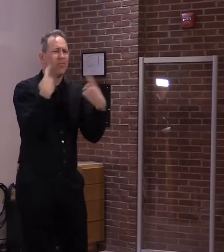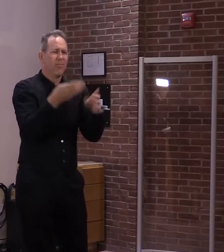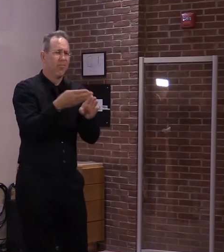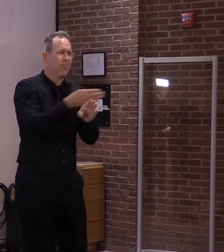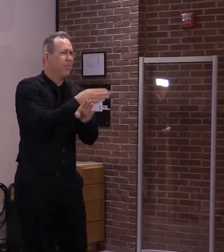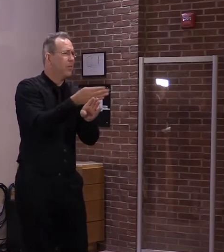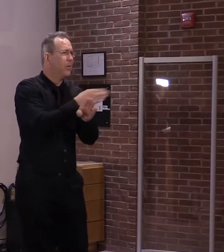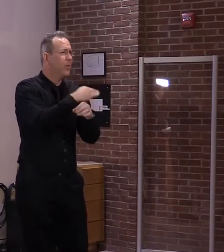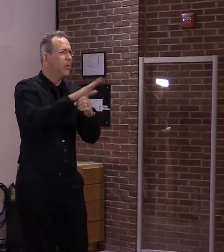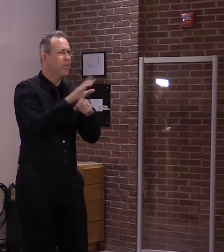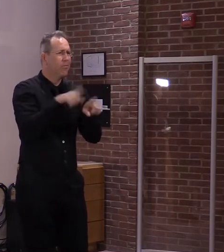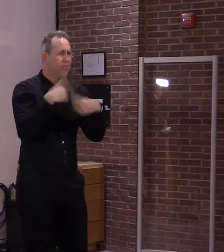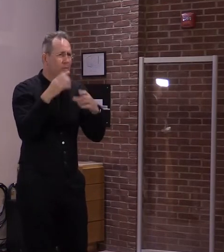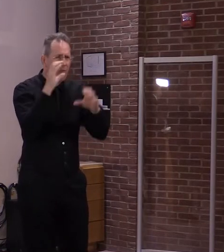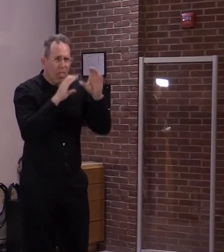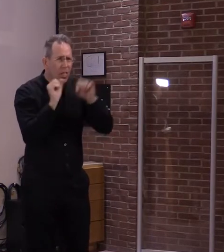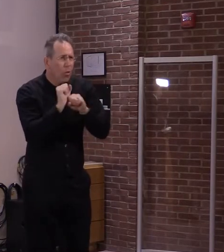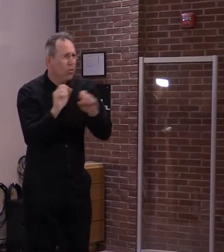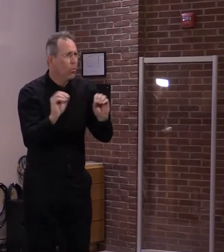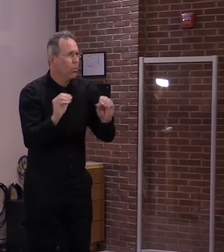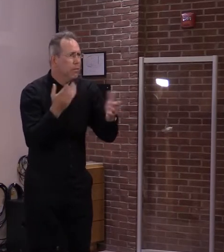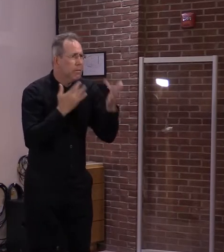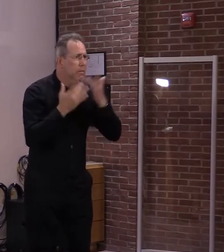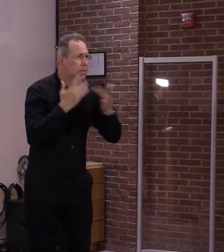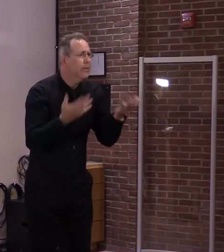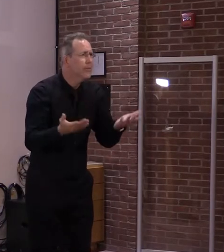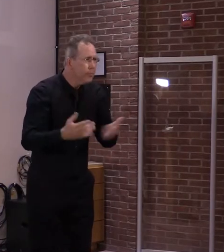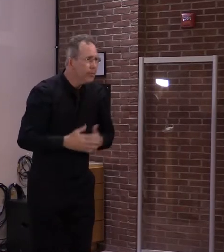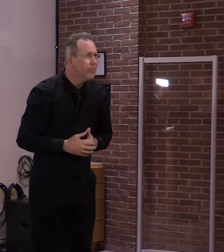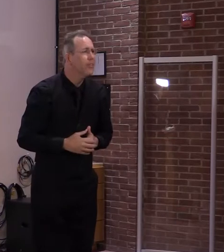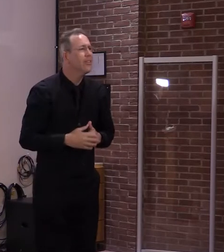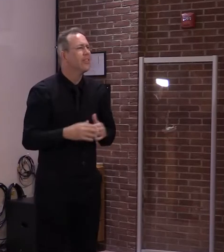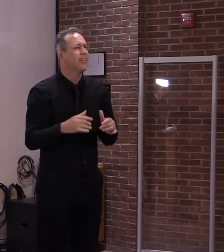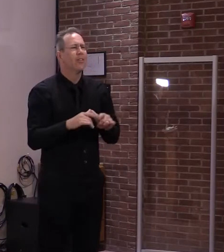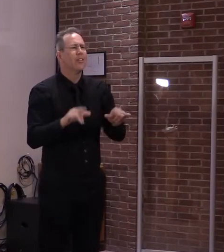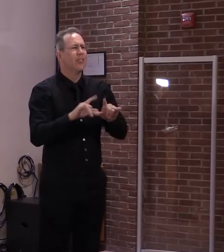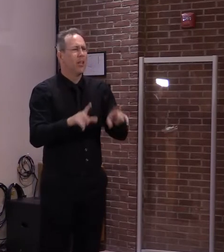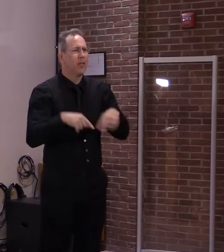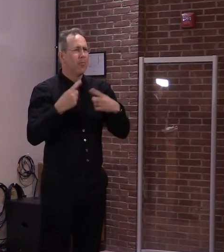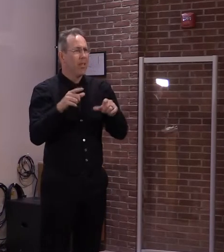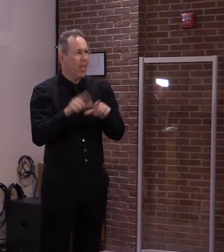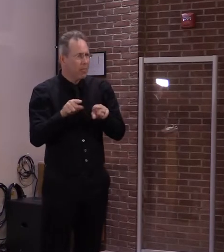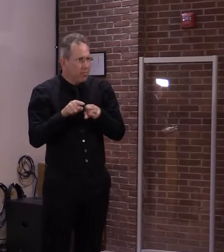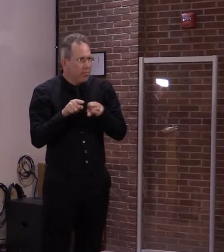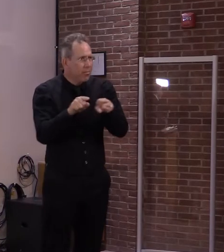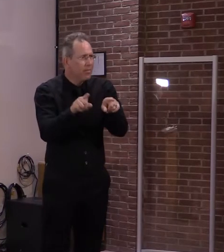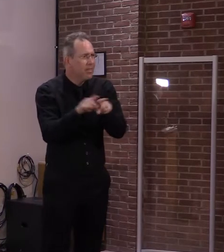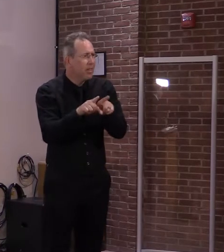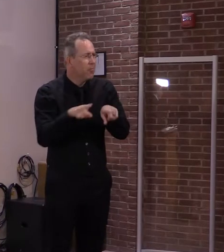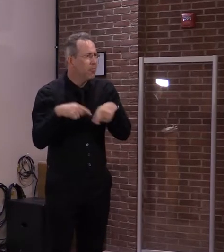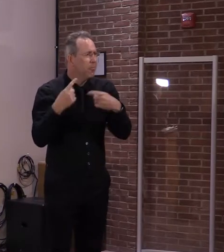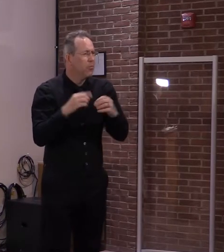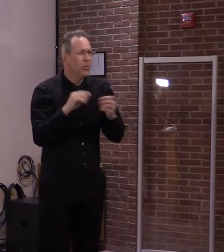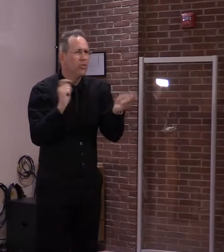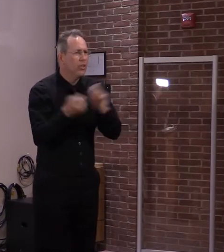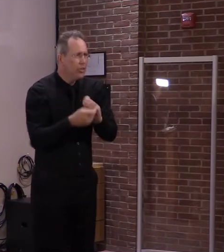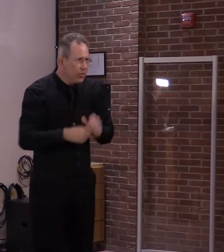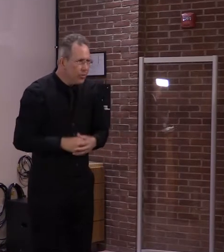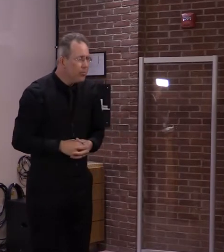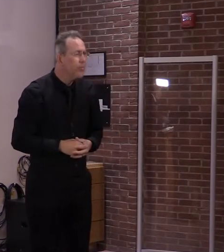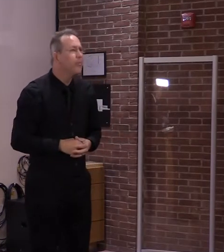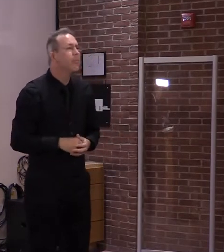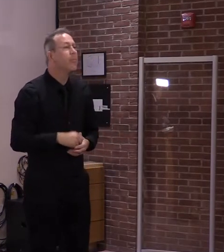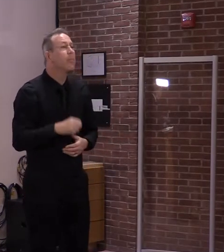is the same situation we find ourselves in today, only we have about 30,000 people on UI right now, and